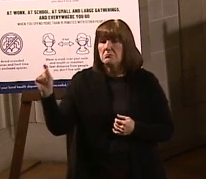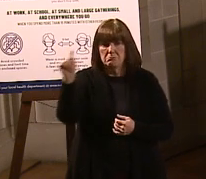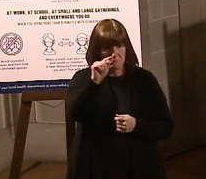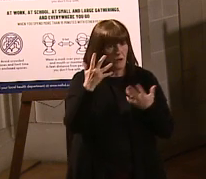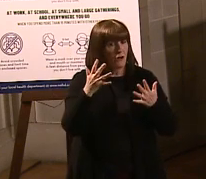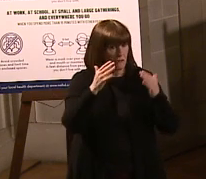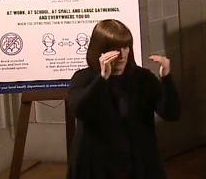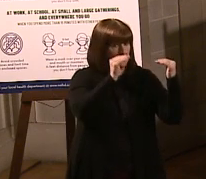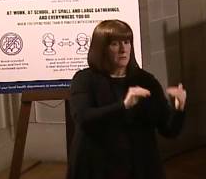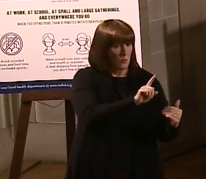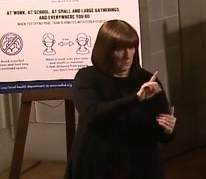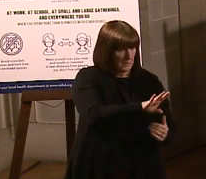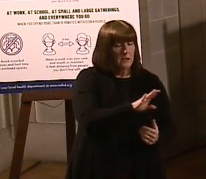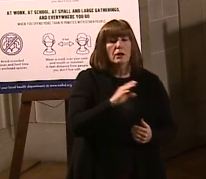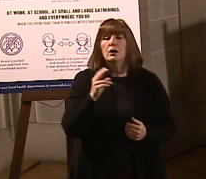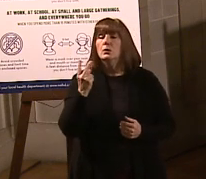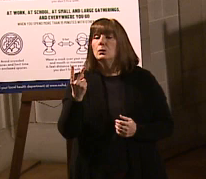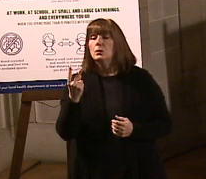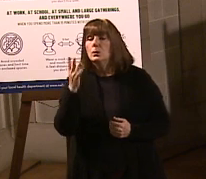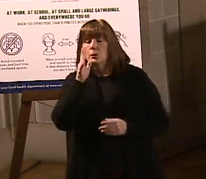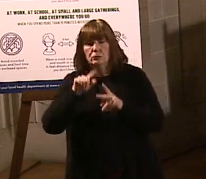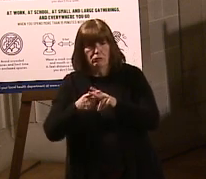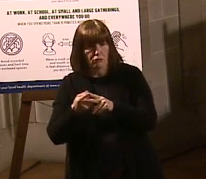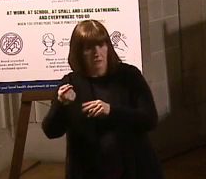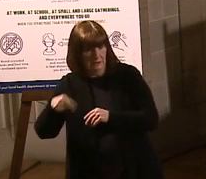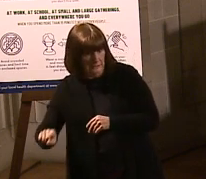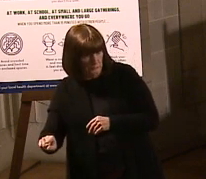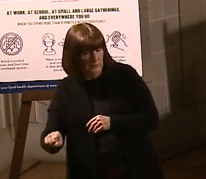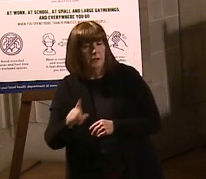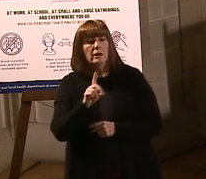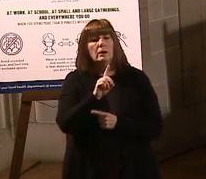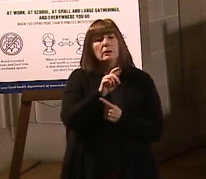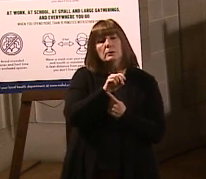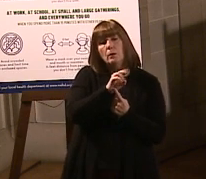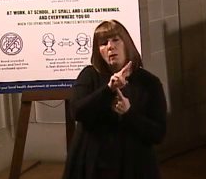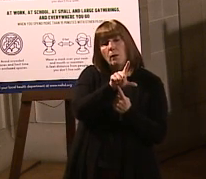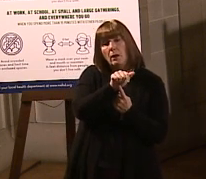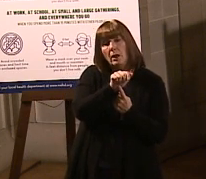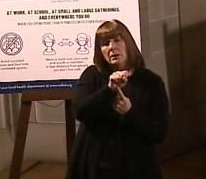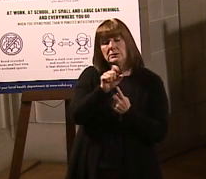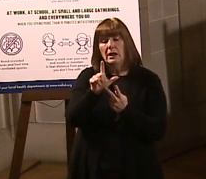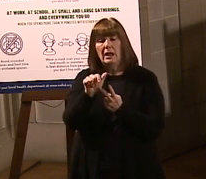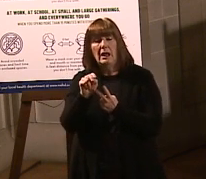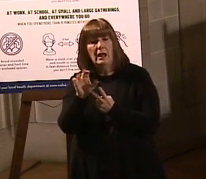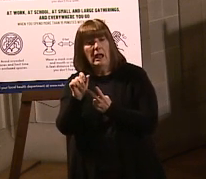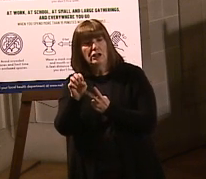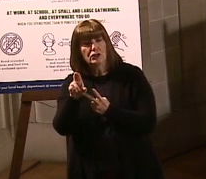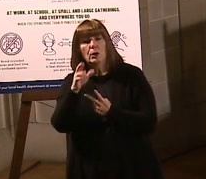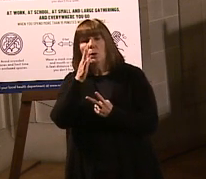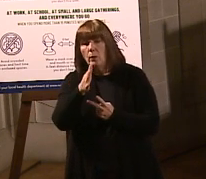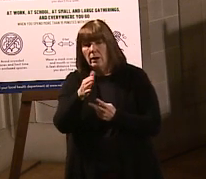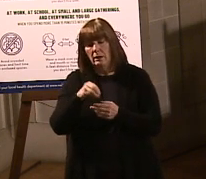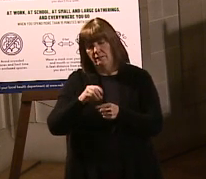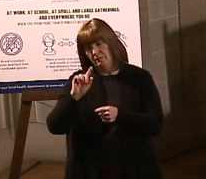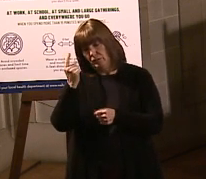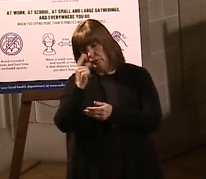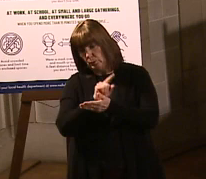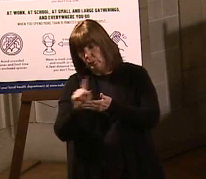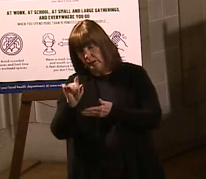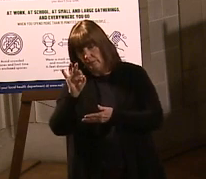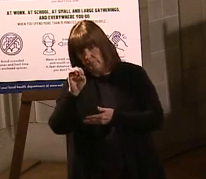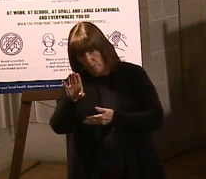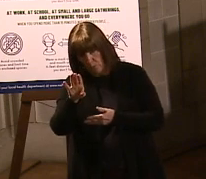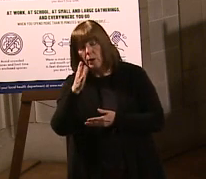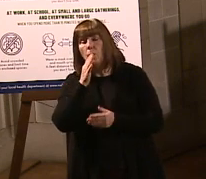Two health departments will start 1B next week, and Douglas County and Lincoln Lancaster will be transitioning to 1B in the first week of February.